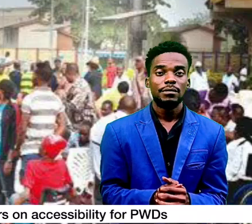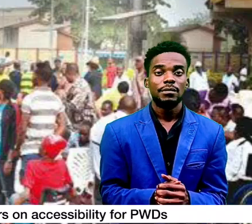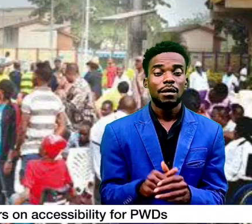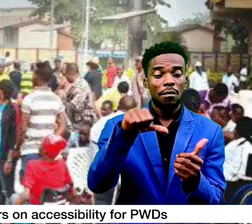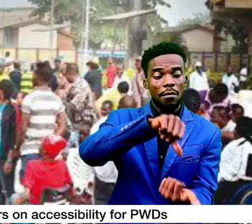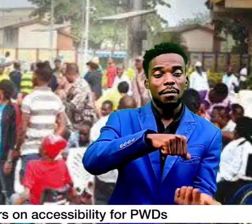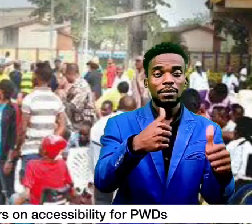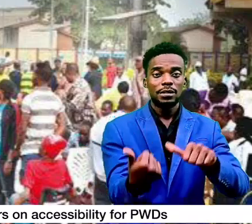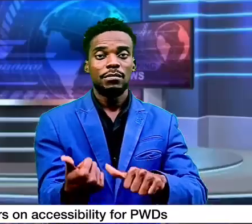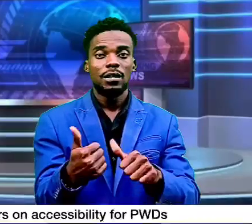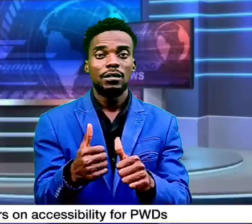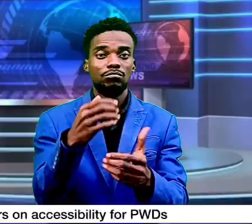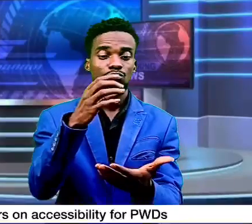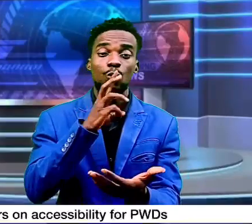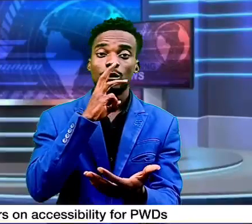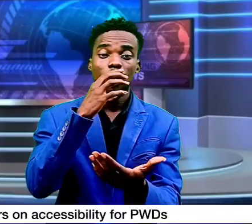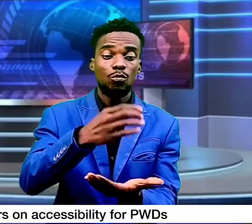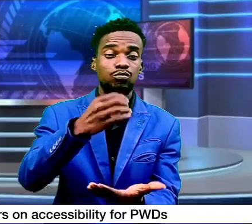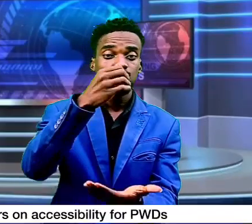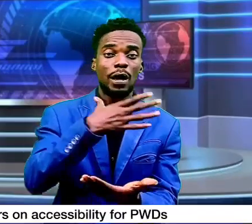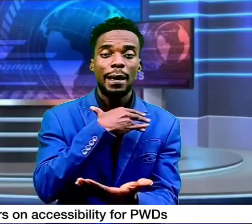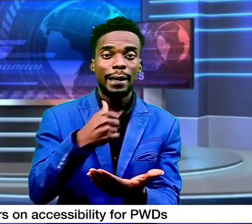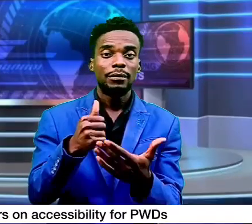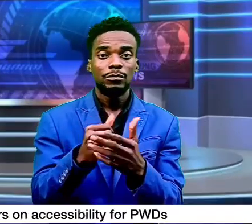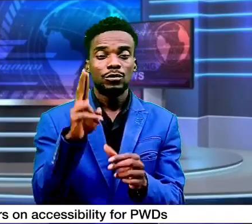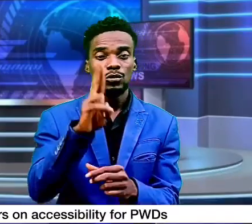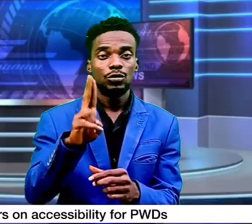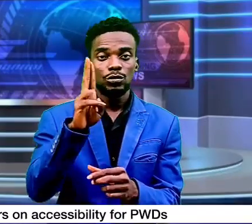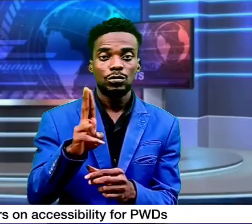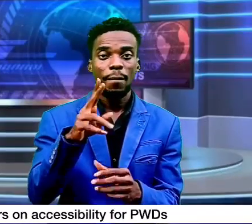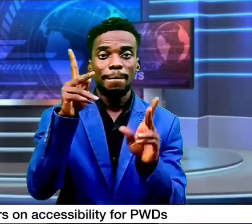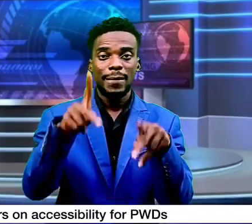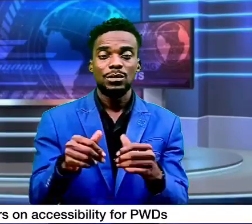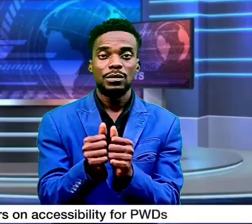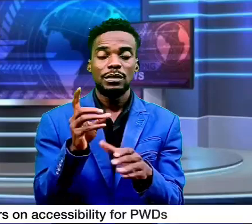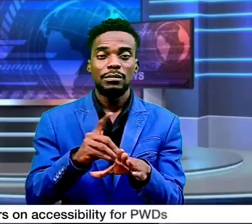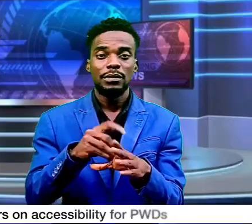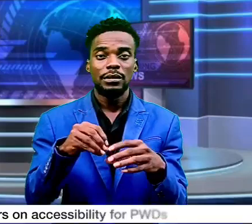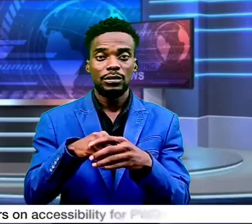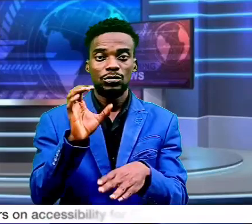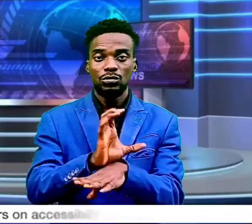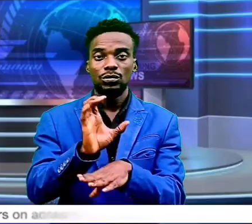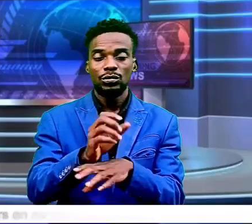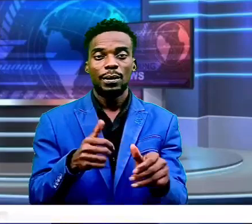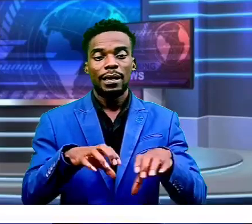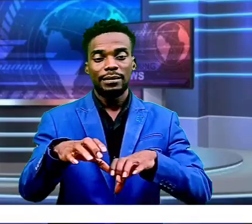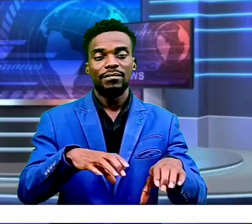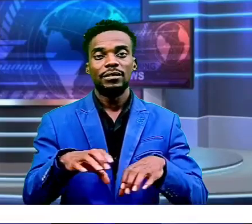baptismal tank and engage persons with disabilities in church activities peace